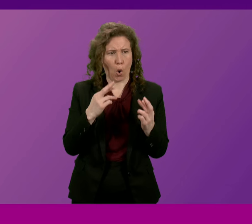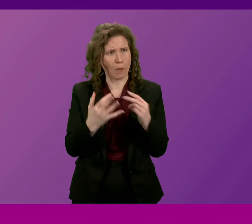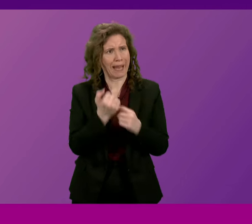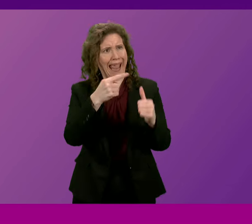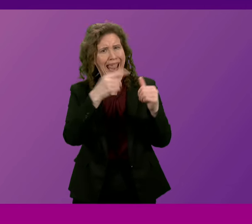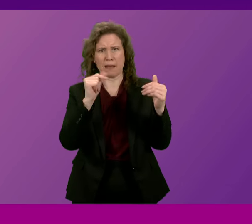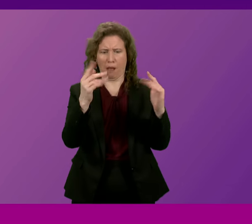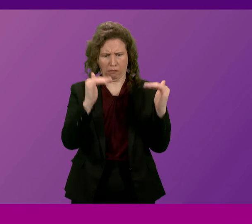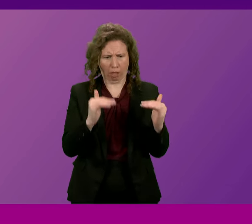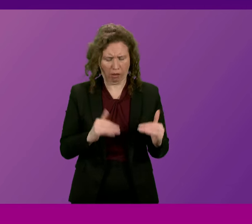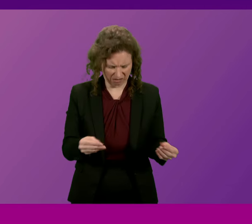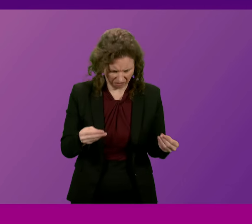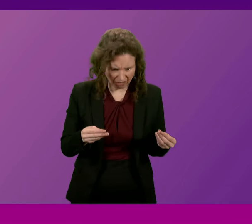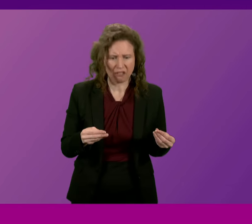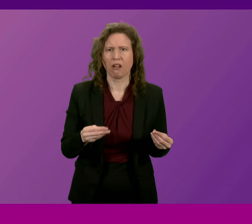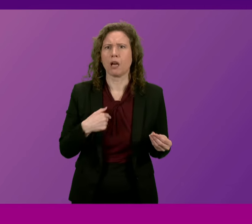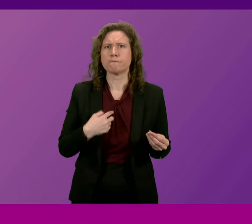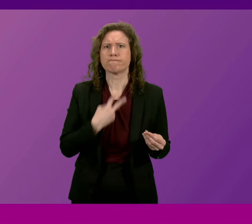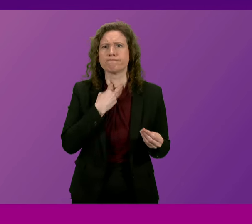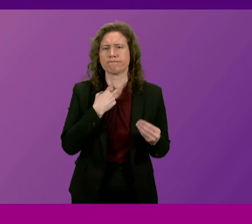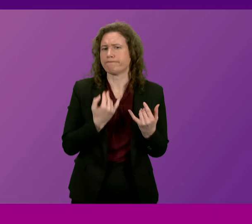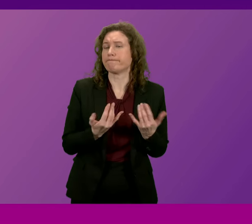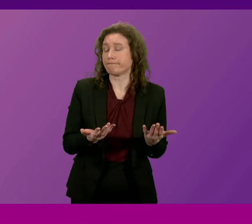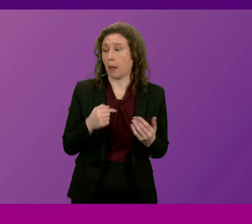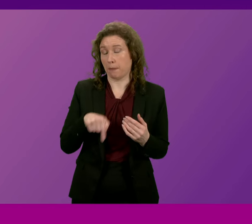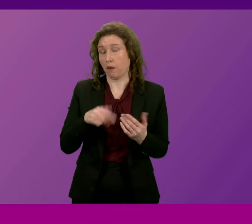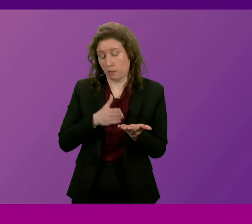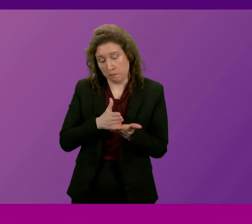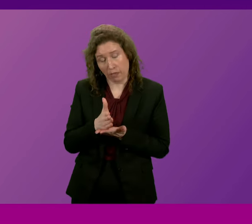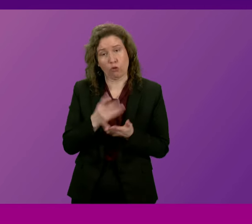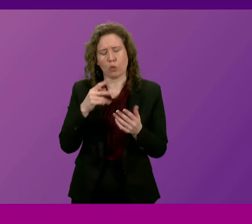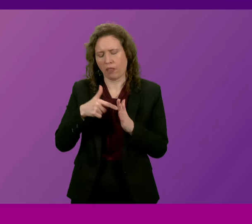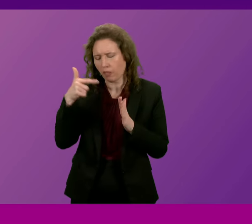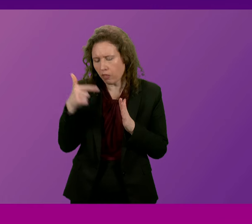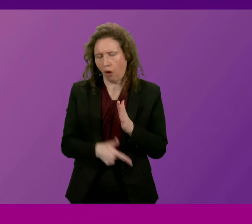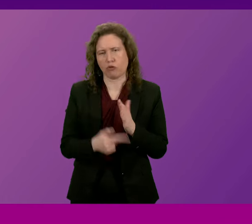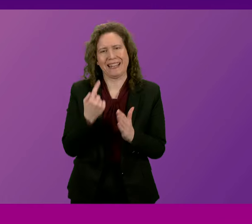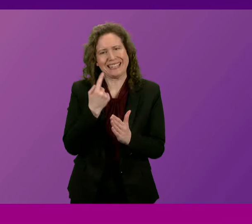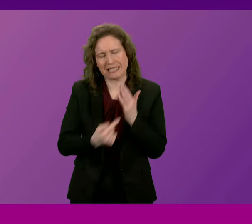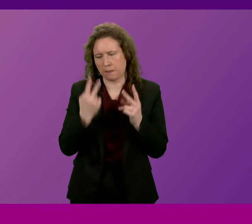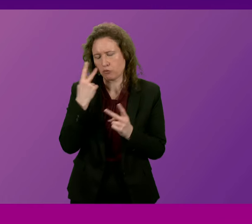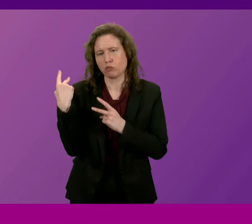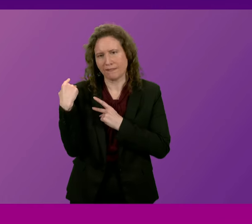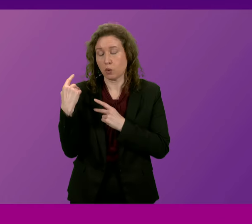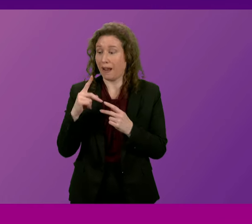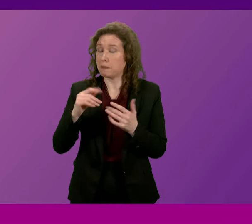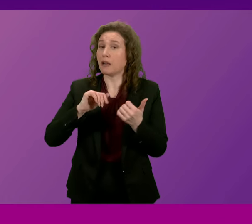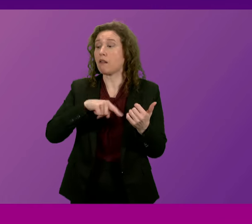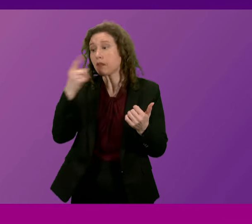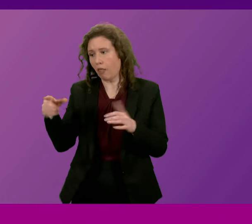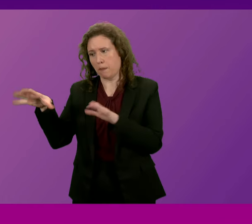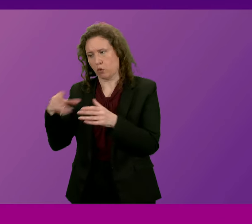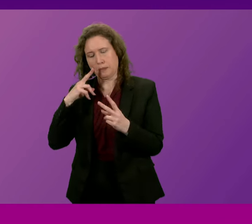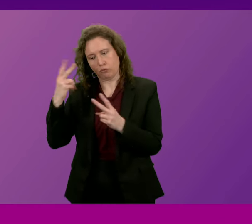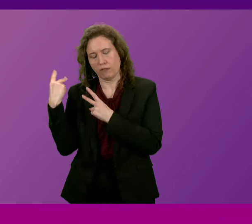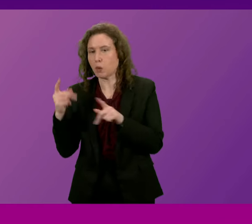But what has been undertaken here is a thorough and independent review of the concerns and they've been peer-reviewed by another awarding body.